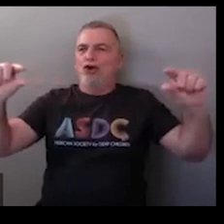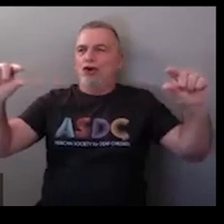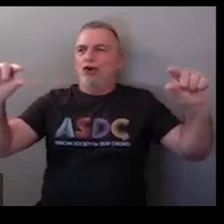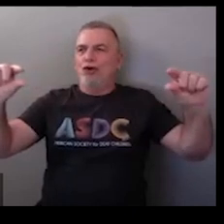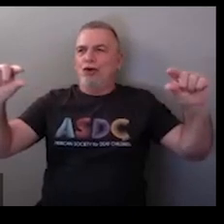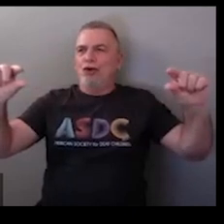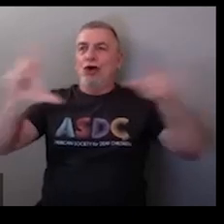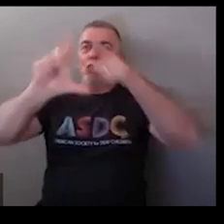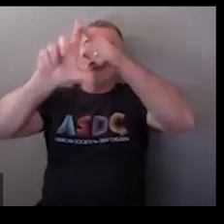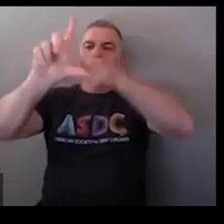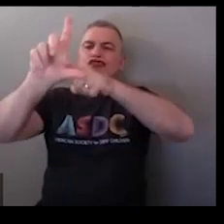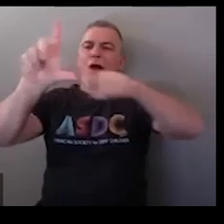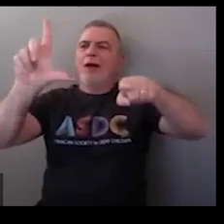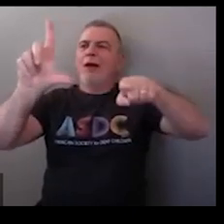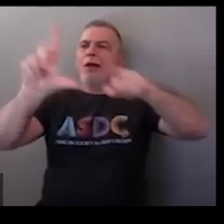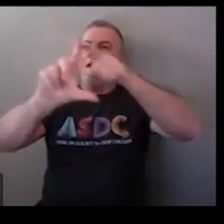half circle